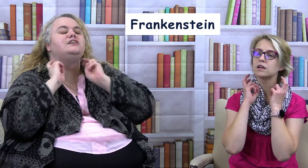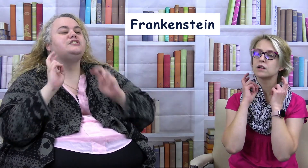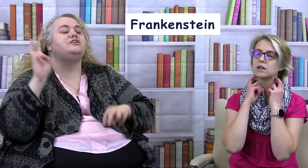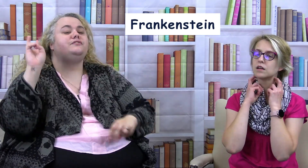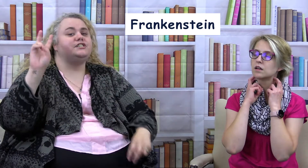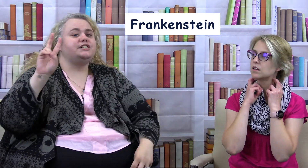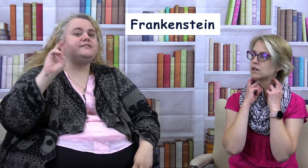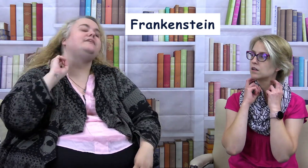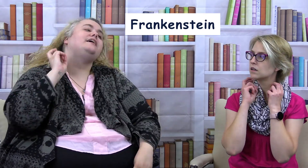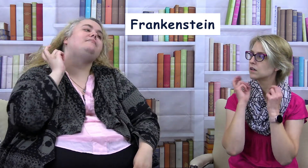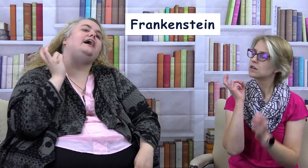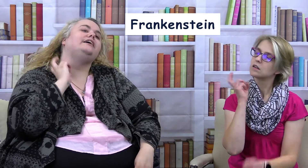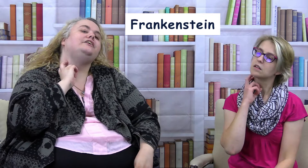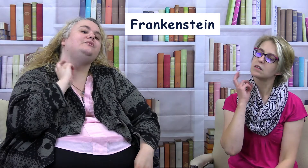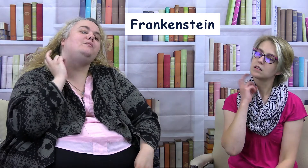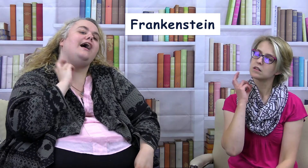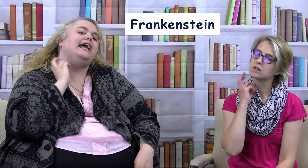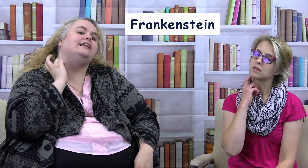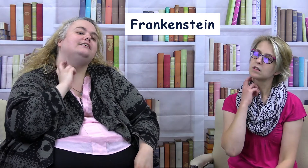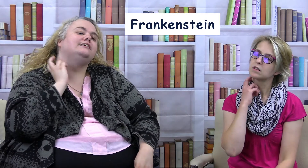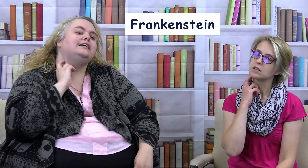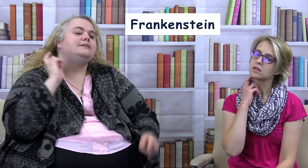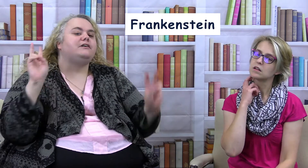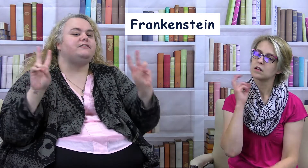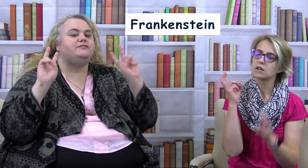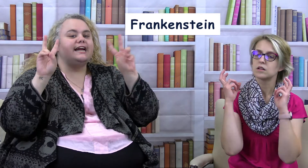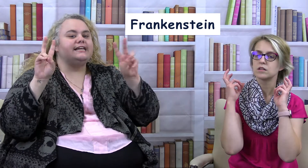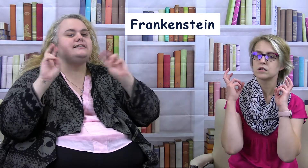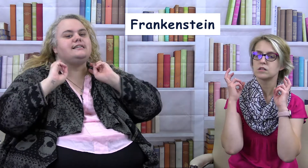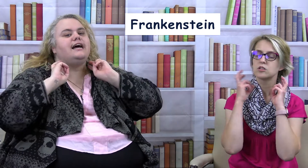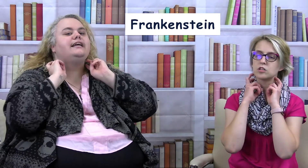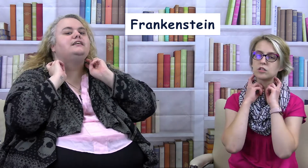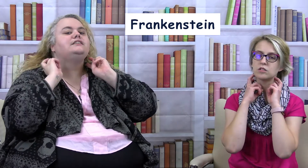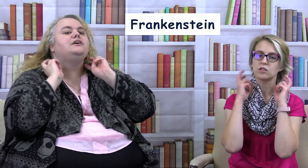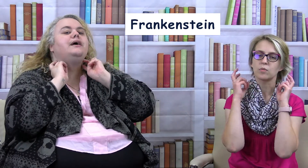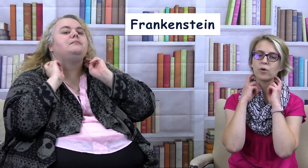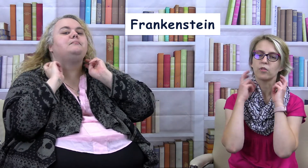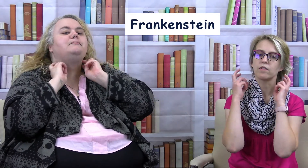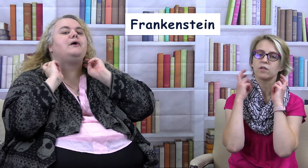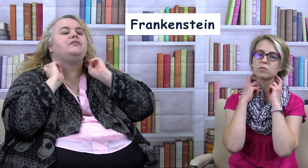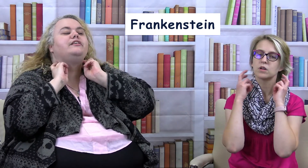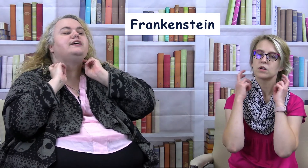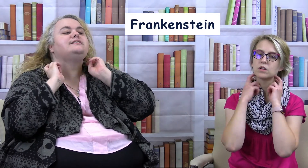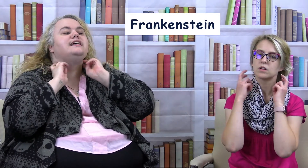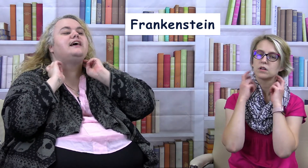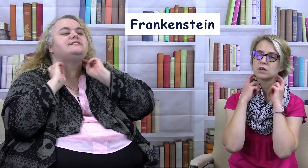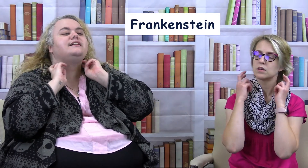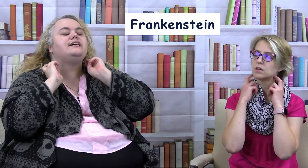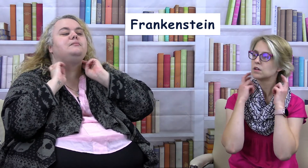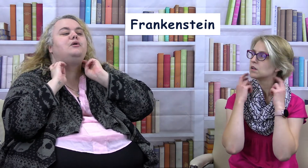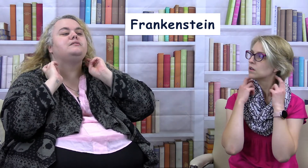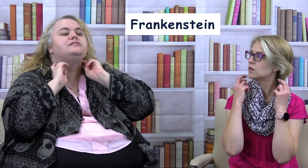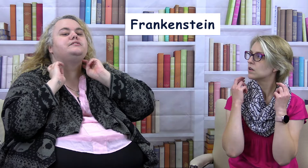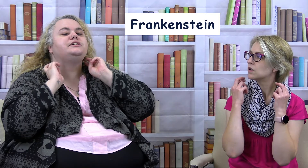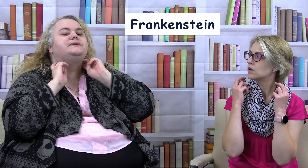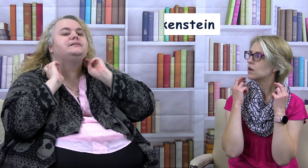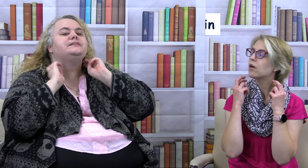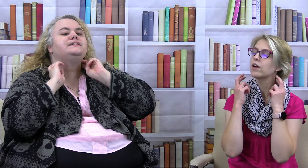So for just vampire you do one but for Frankenstein you hit both because he has the like bolts through. Okay.